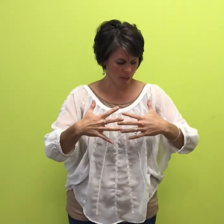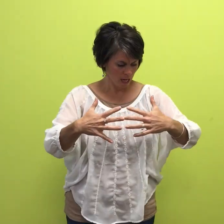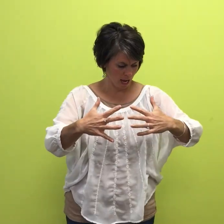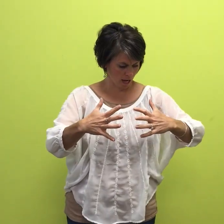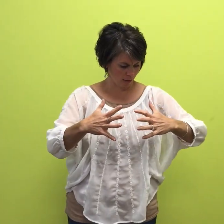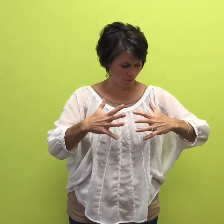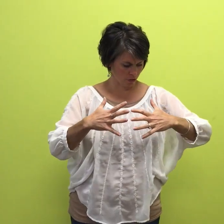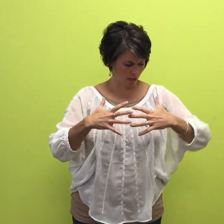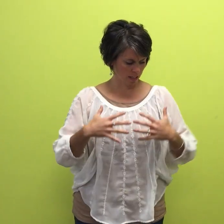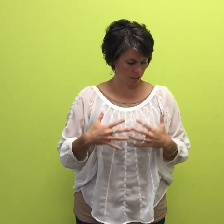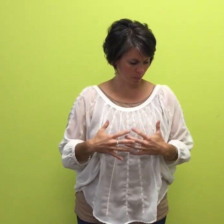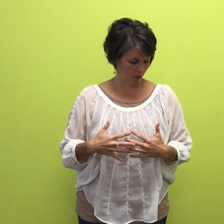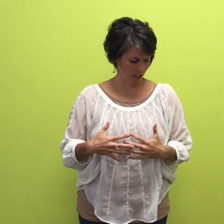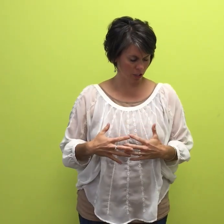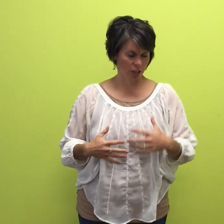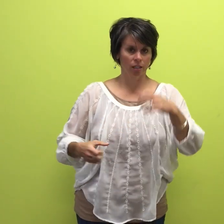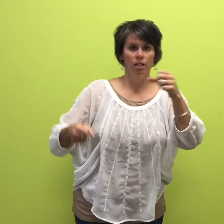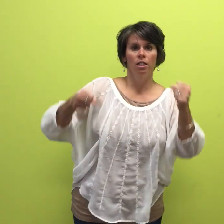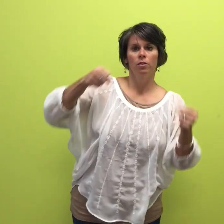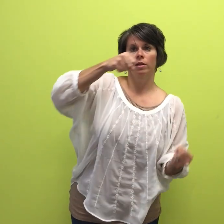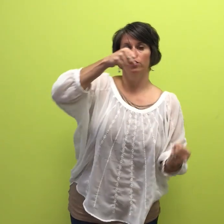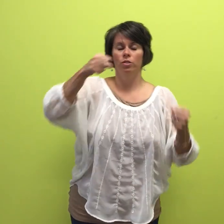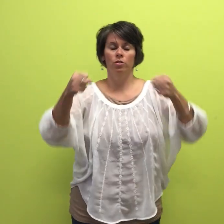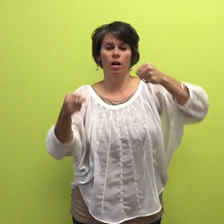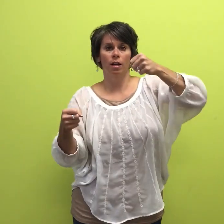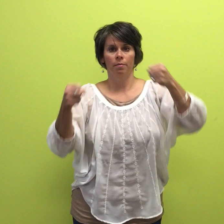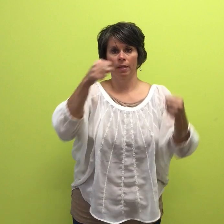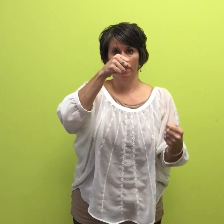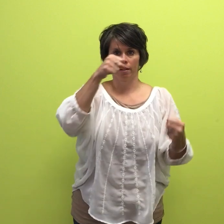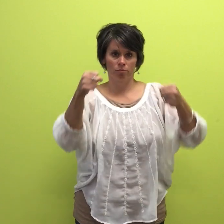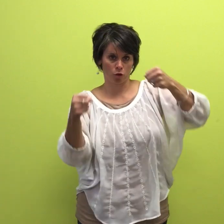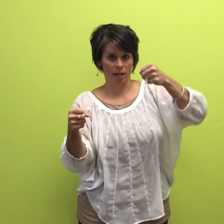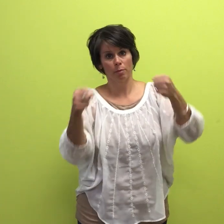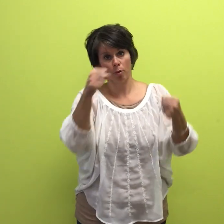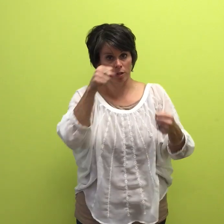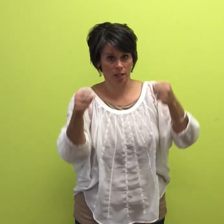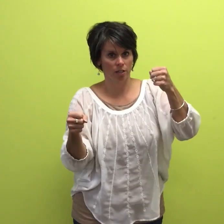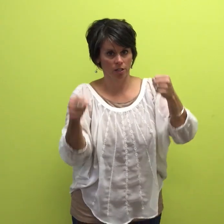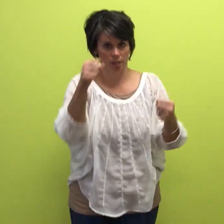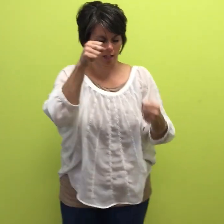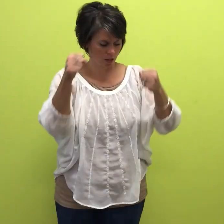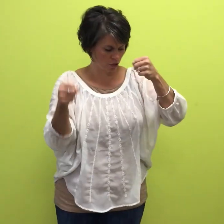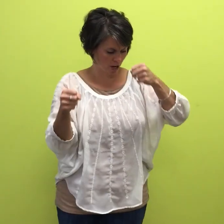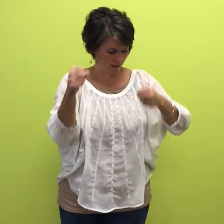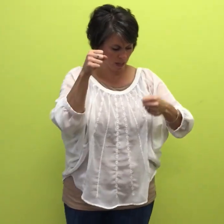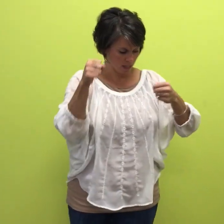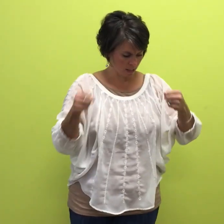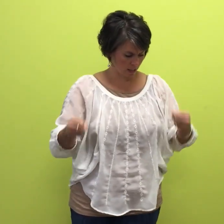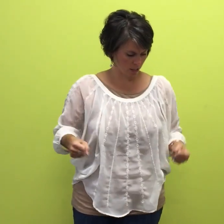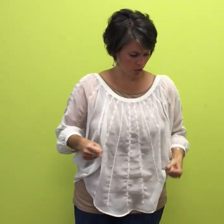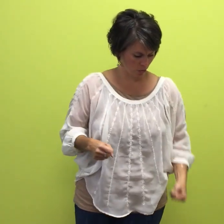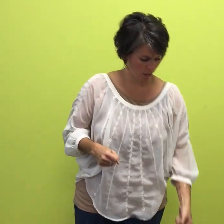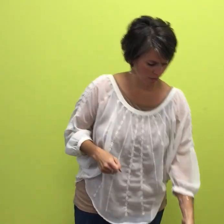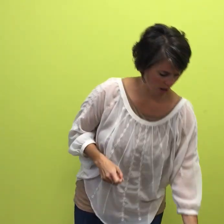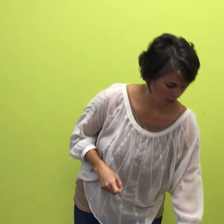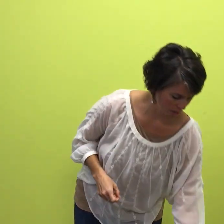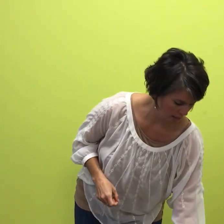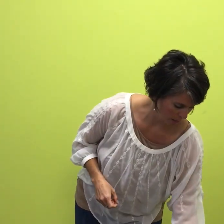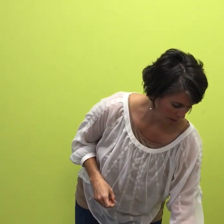And for transpiration, we're going to do like transportation, like driving. Sound to the tune of Are You Sleeping?